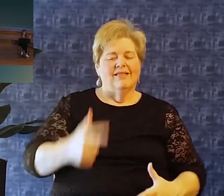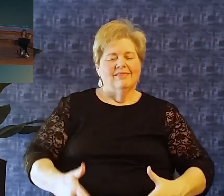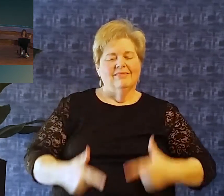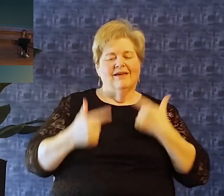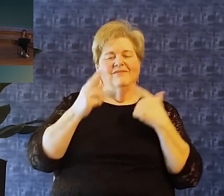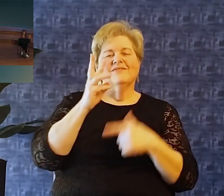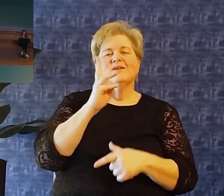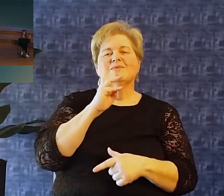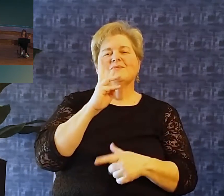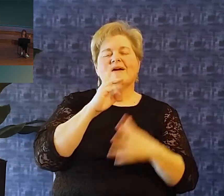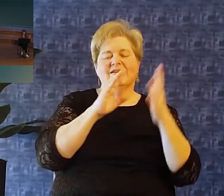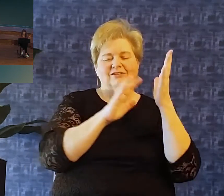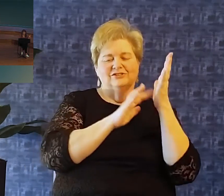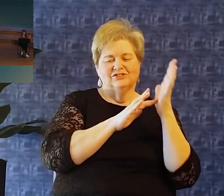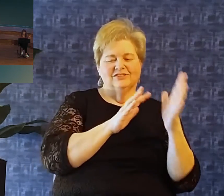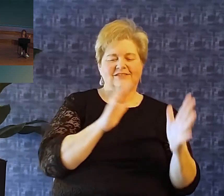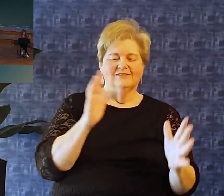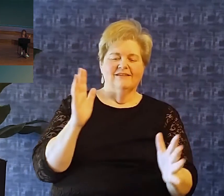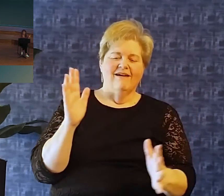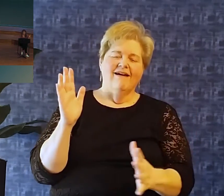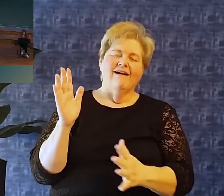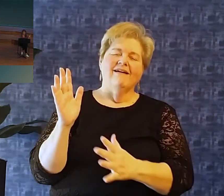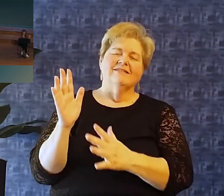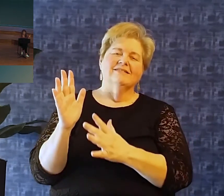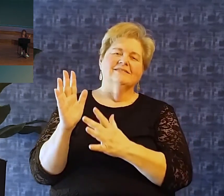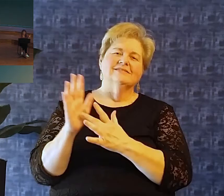and drink these living waters